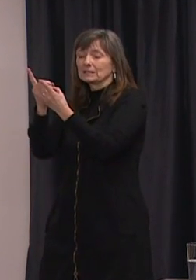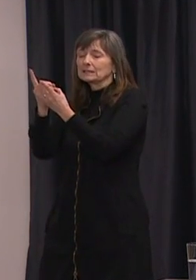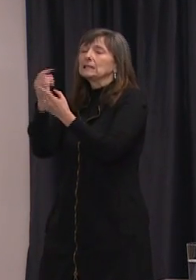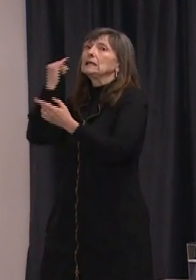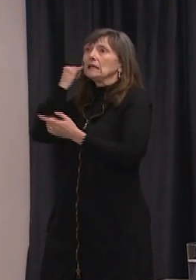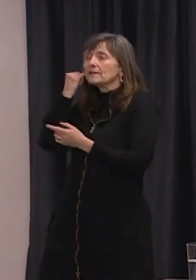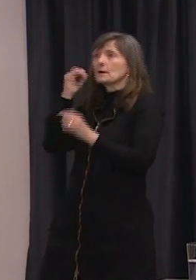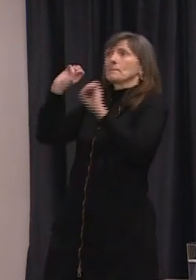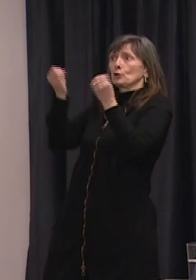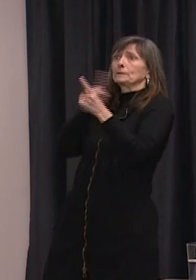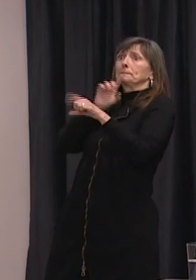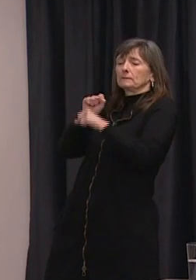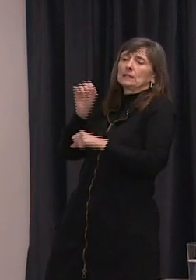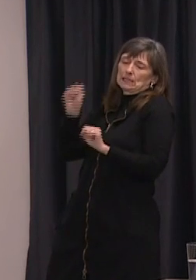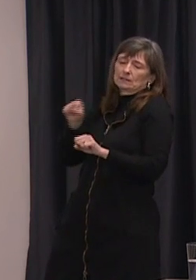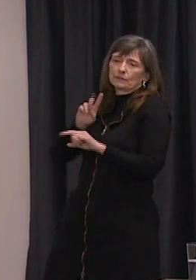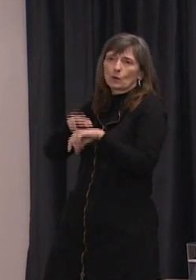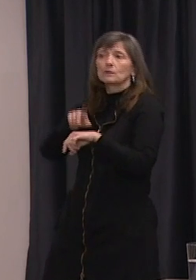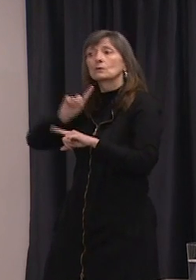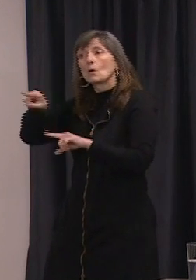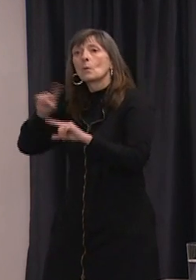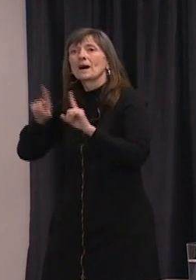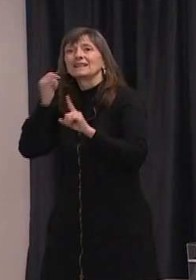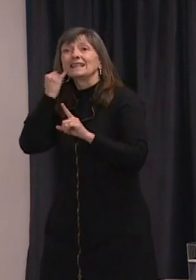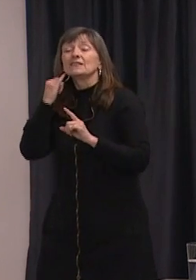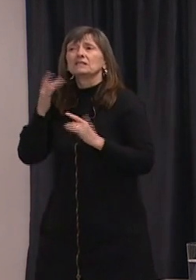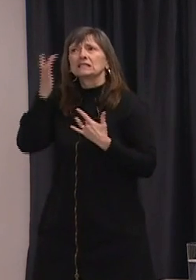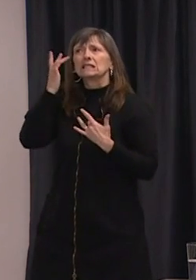You should stay at home and call 811.